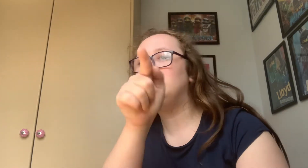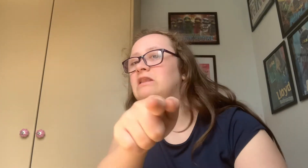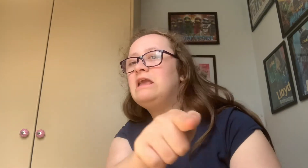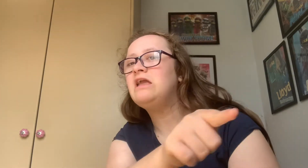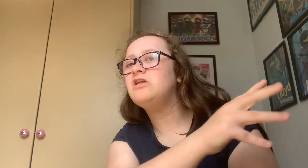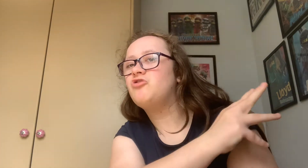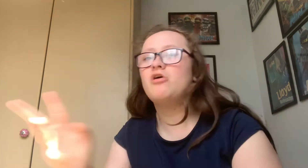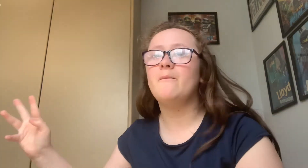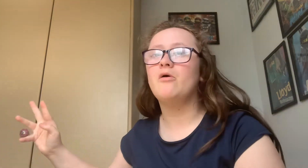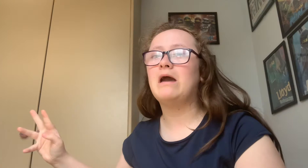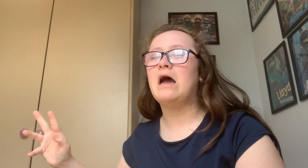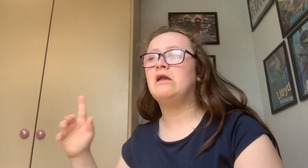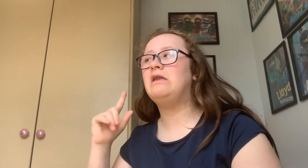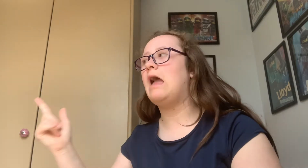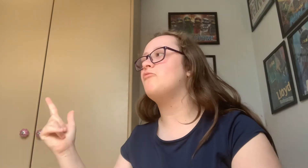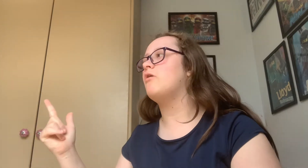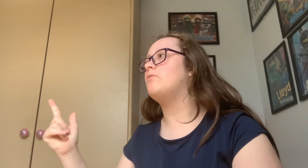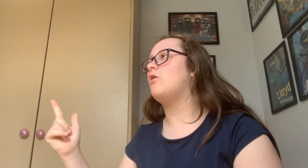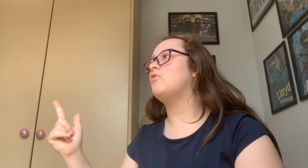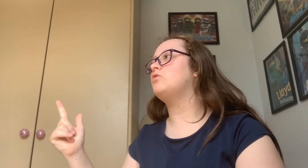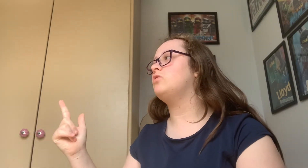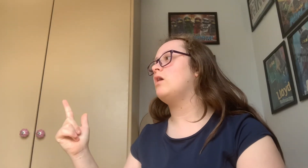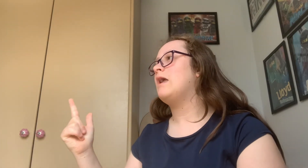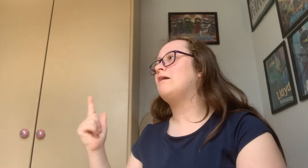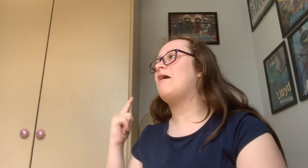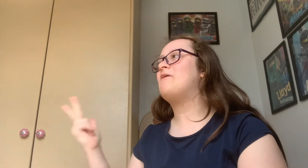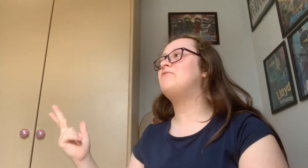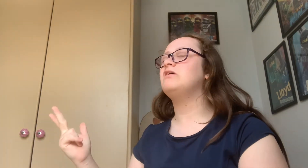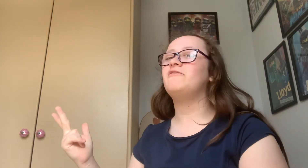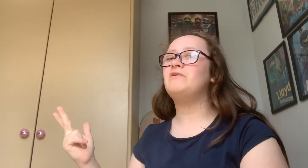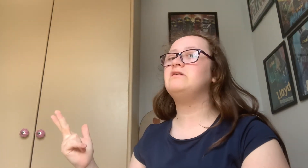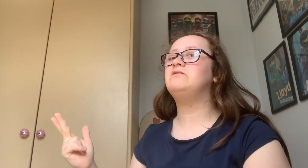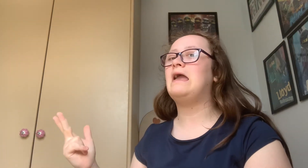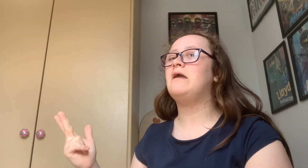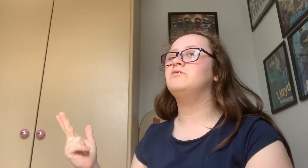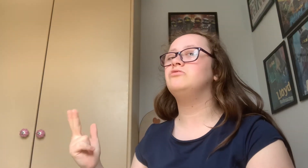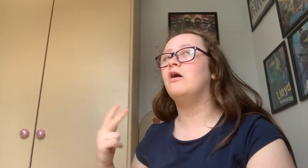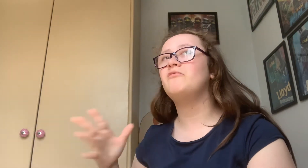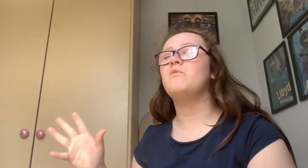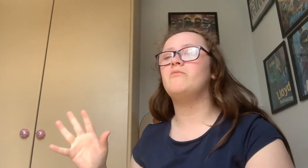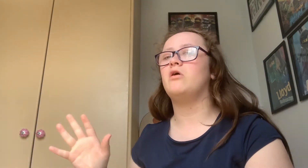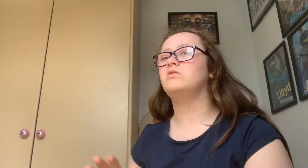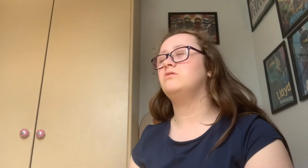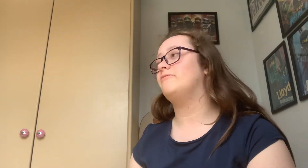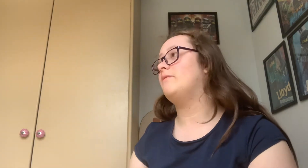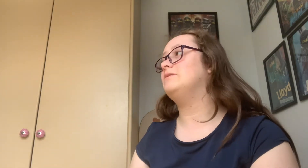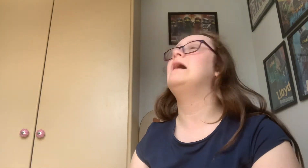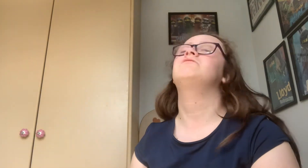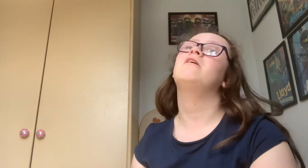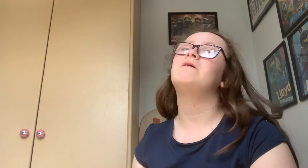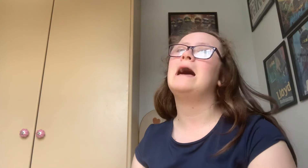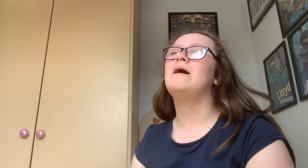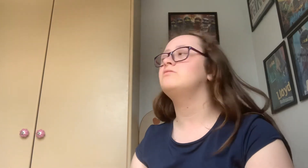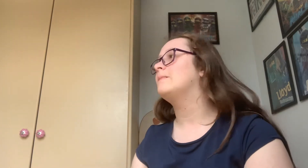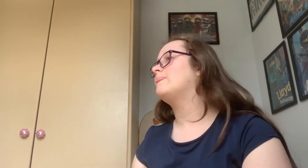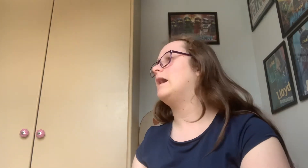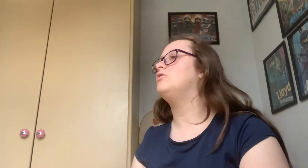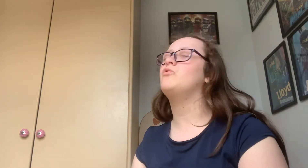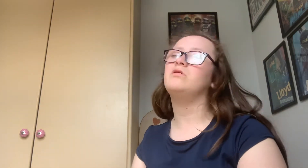Delete Toca Boca get Roblox Get five nights at Freddy's games not from Roblox from the other apps and no cost